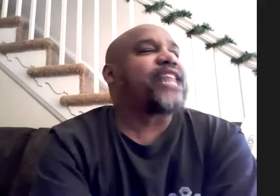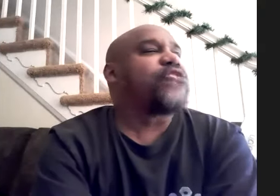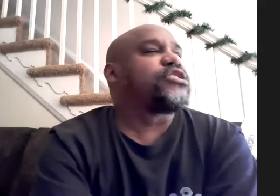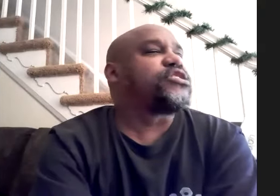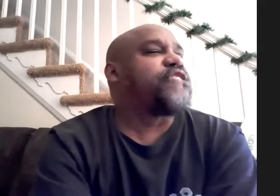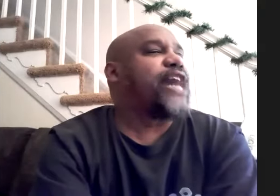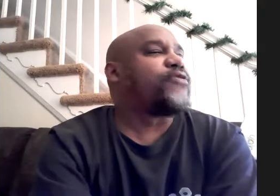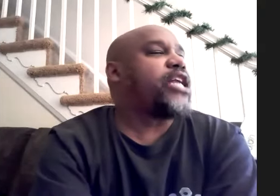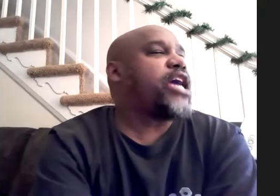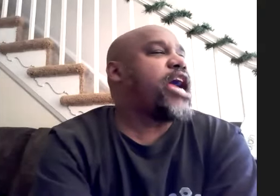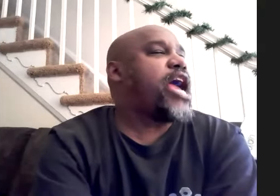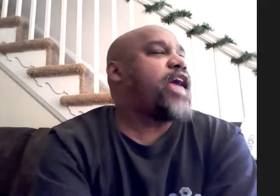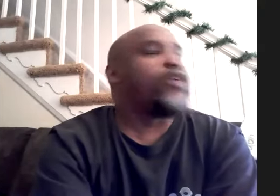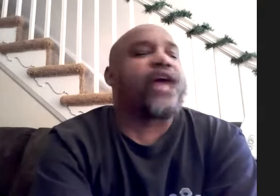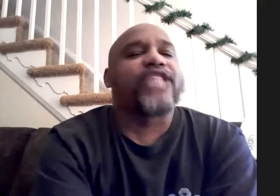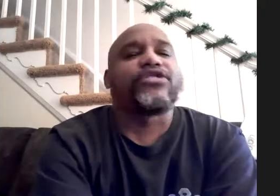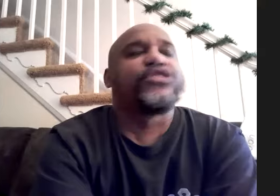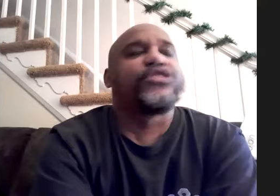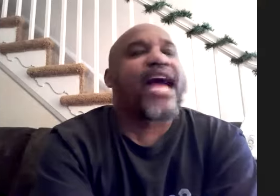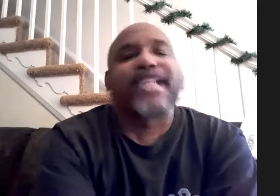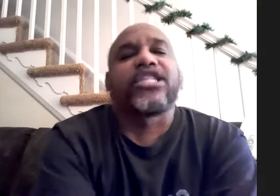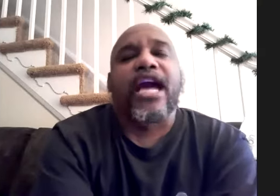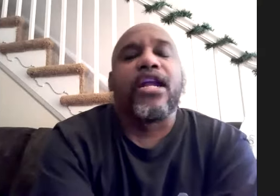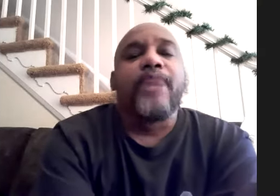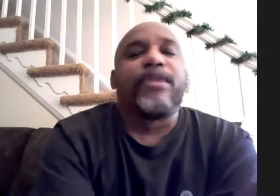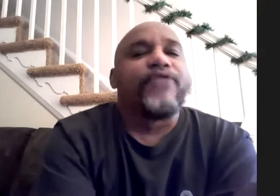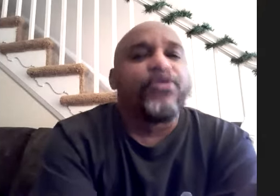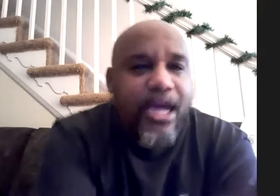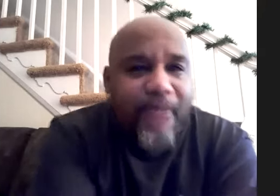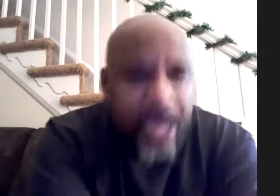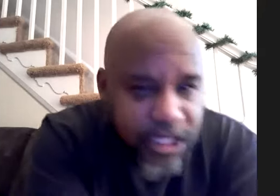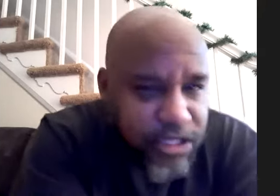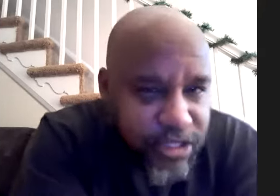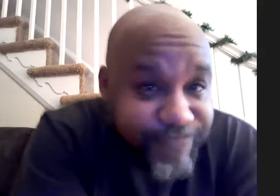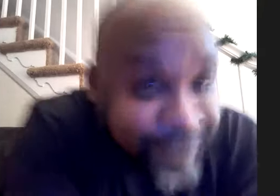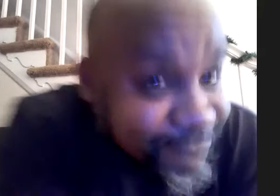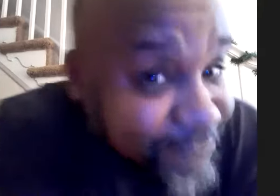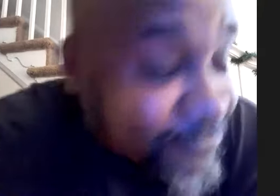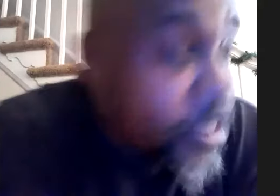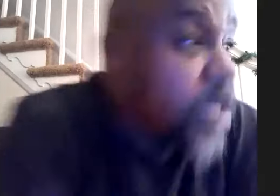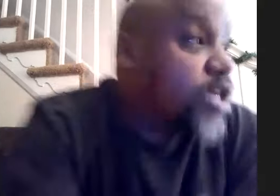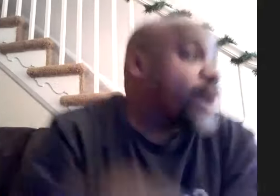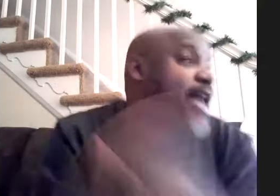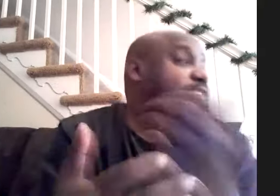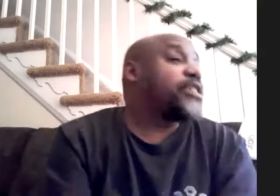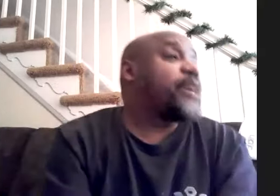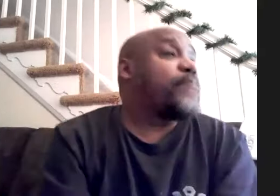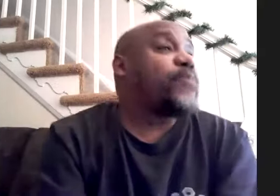sounds downright asinine but if you think about it you can't get better by